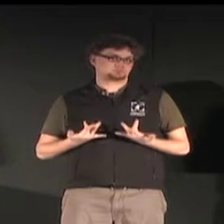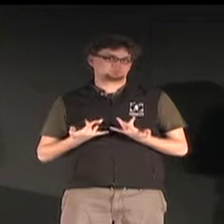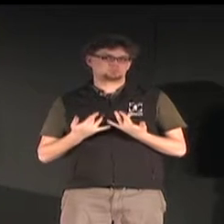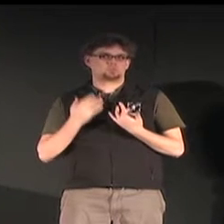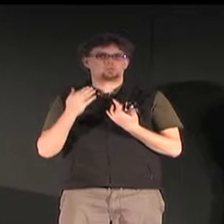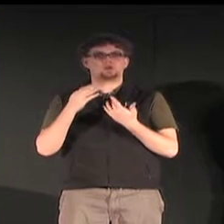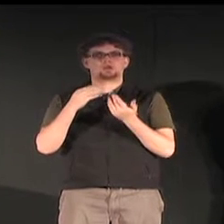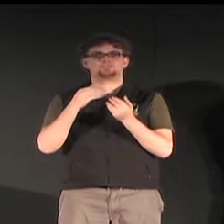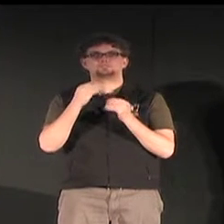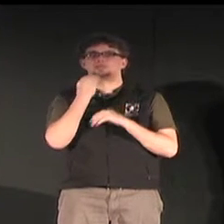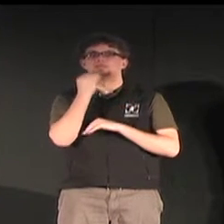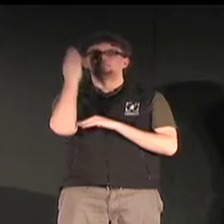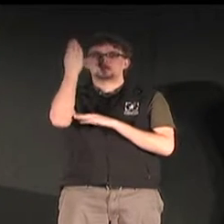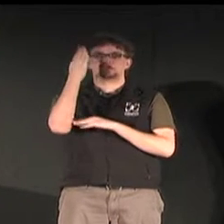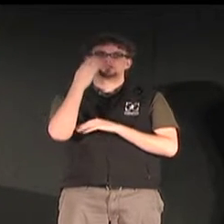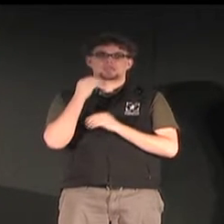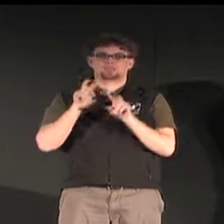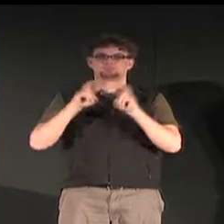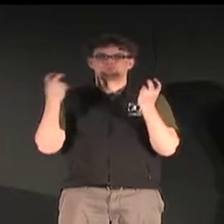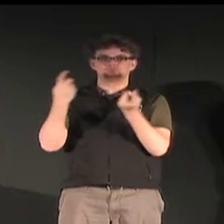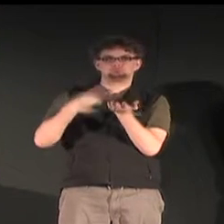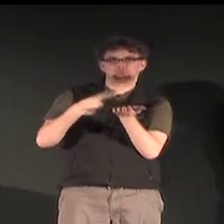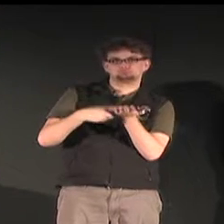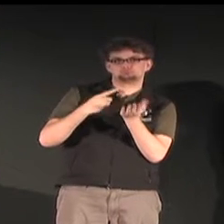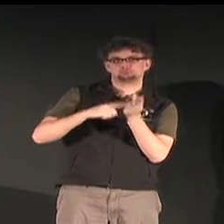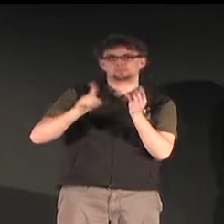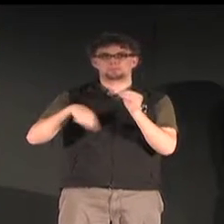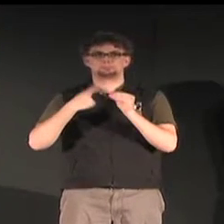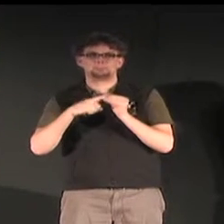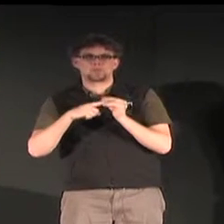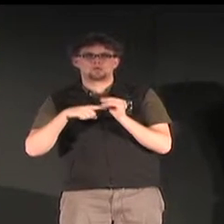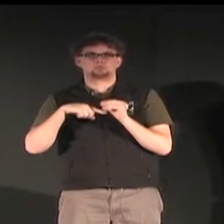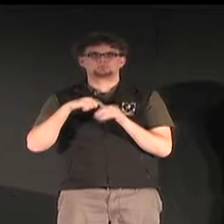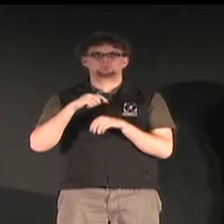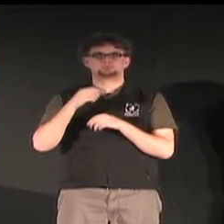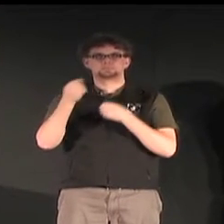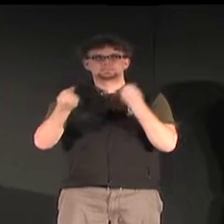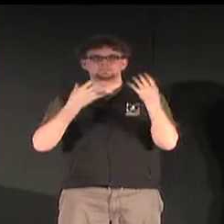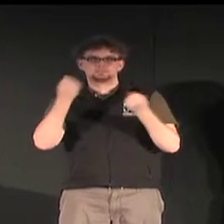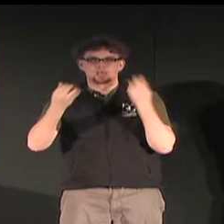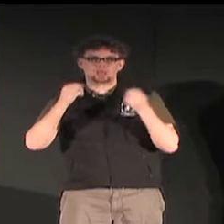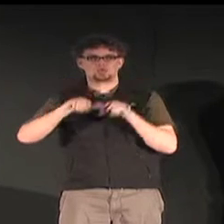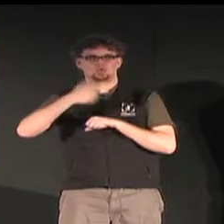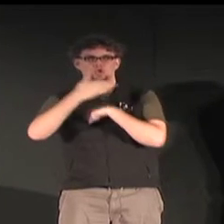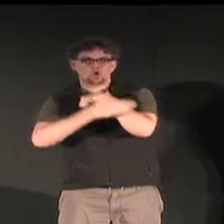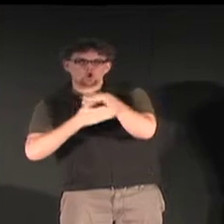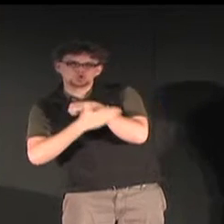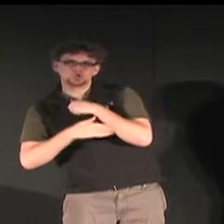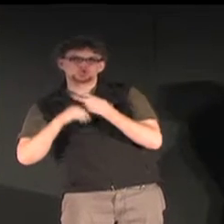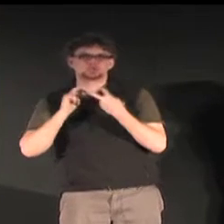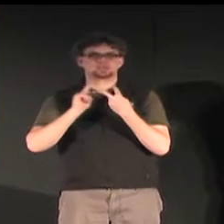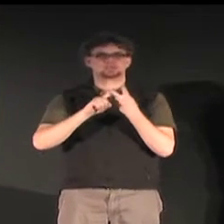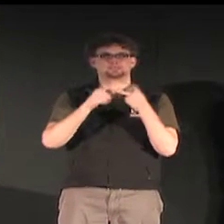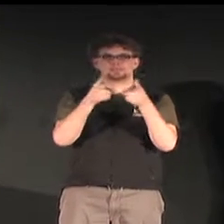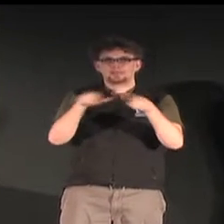It will be linked to this. We'll have an ASL lunch and round table discussion. We'll be talking